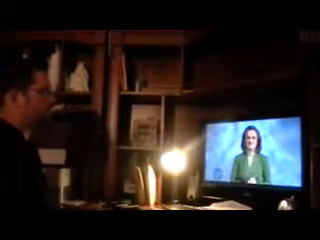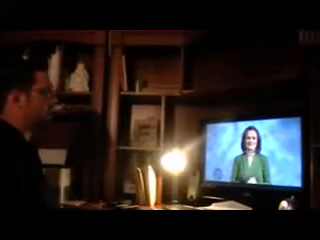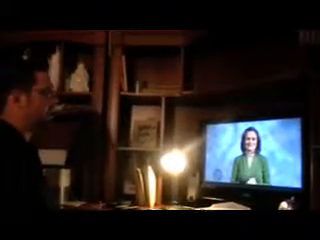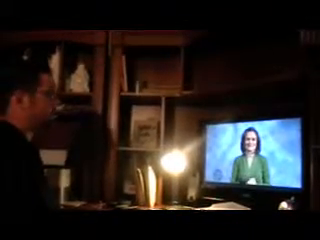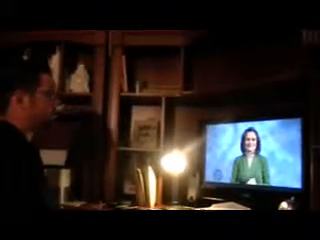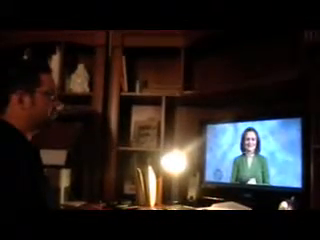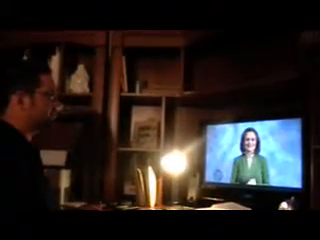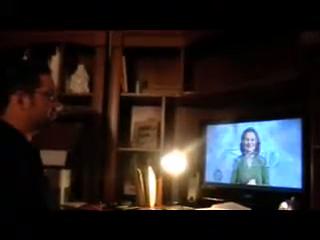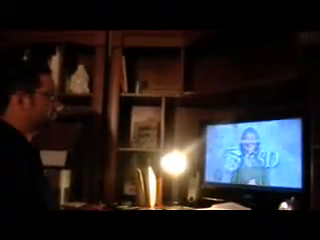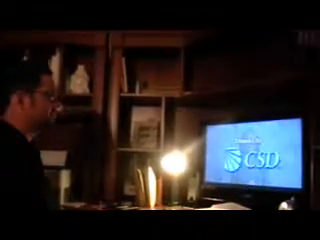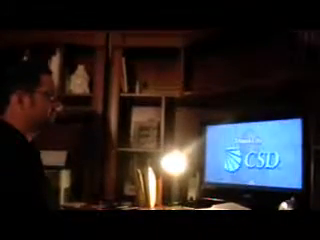look at.